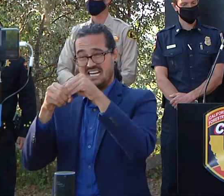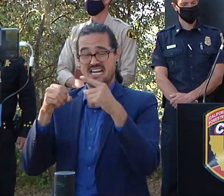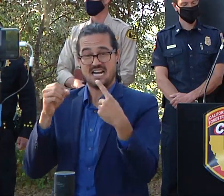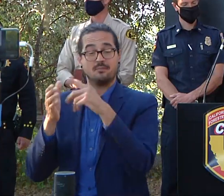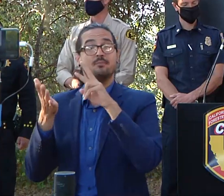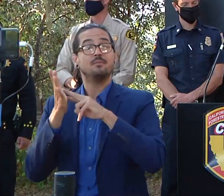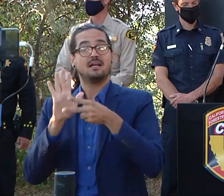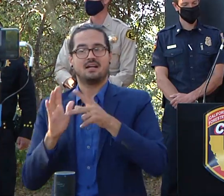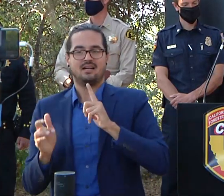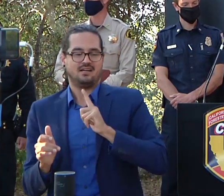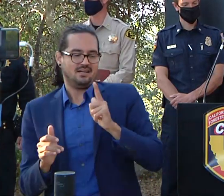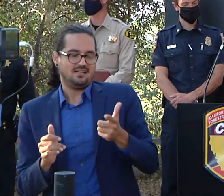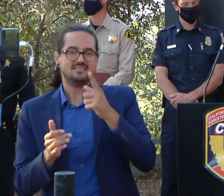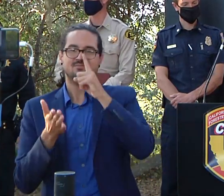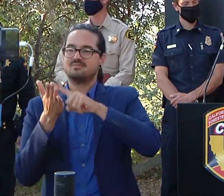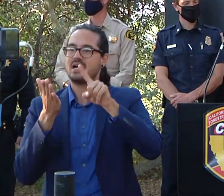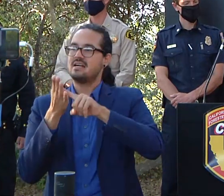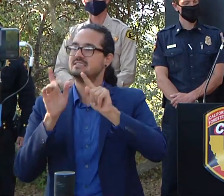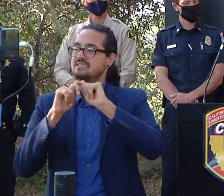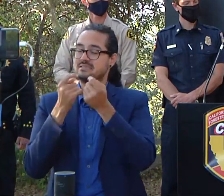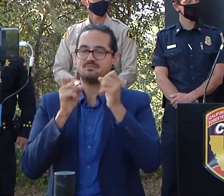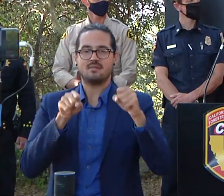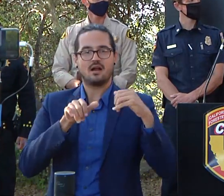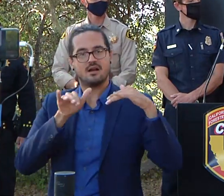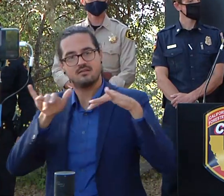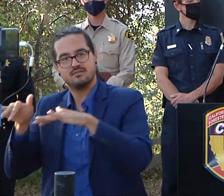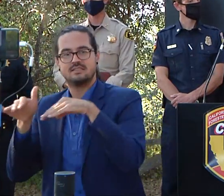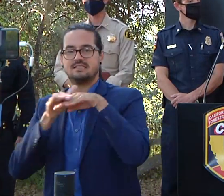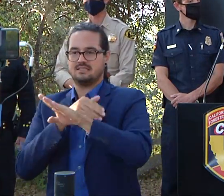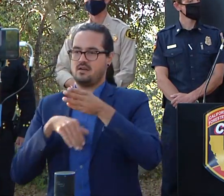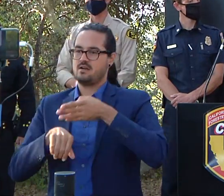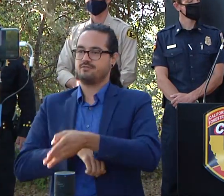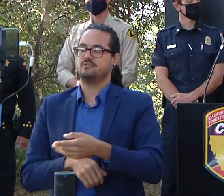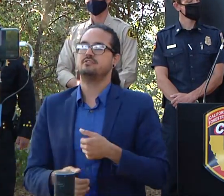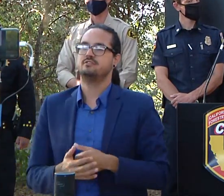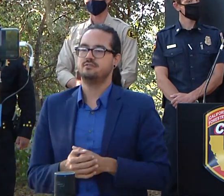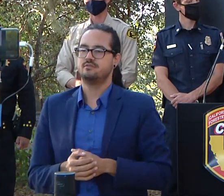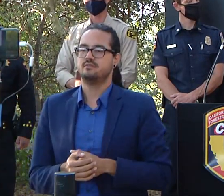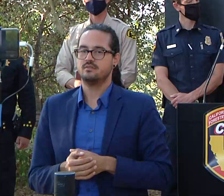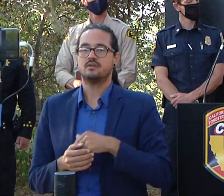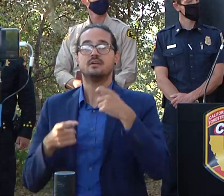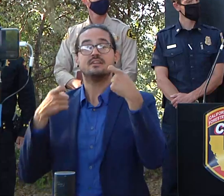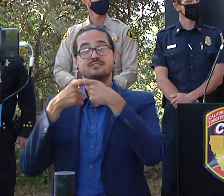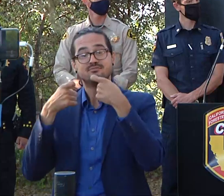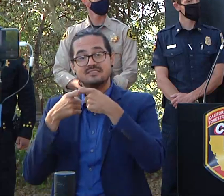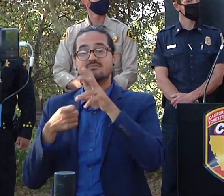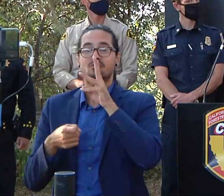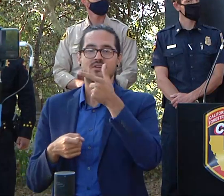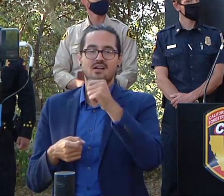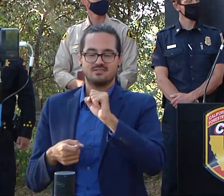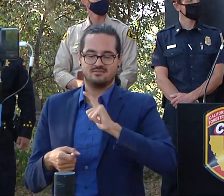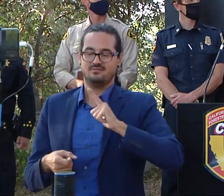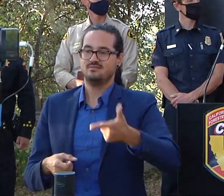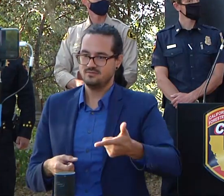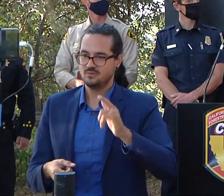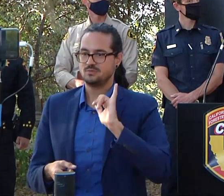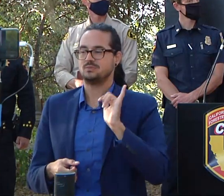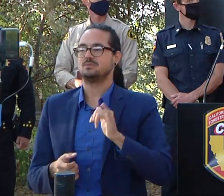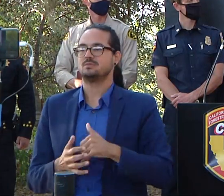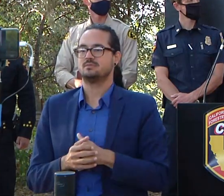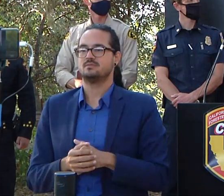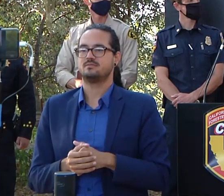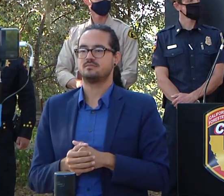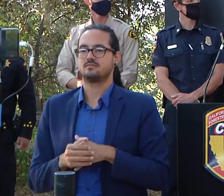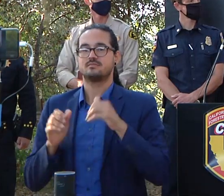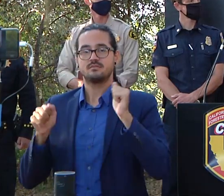for the utility companies to get in start doing their hard work so they can start bringing the infrastructure back up to par and uh so that's an